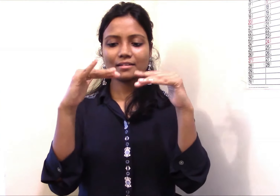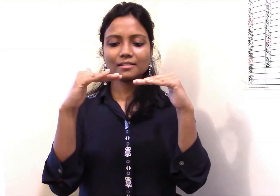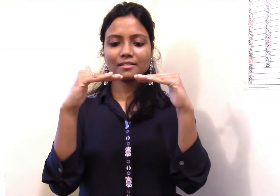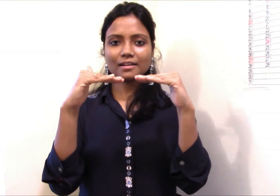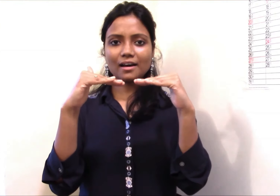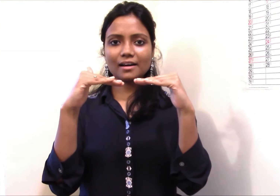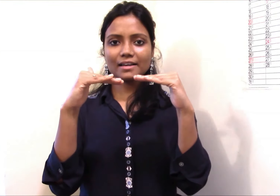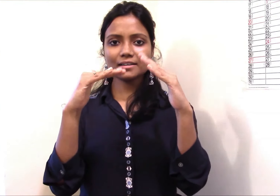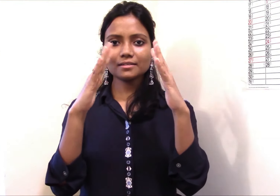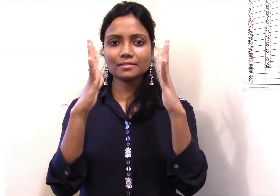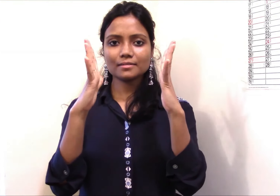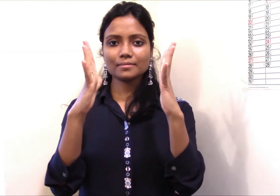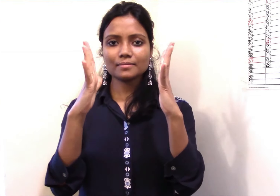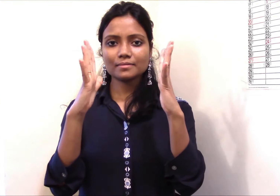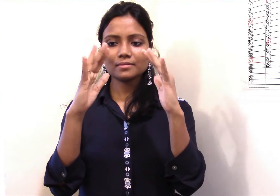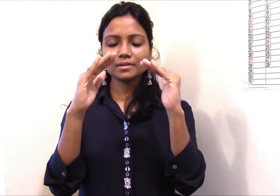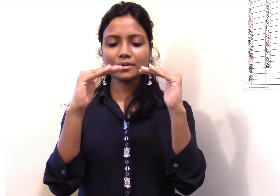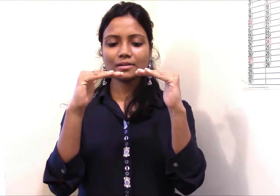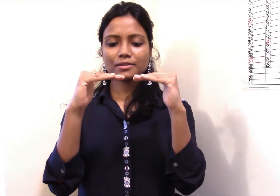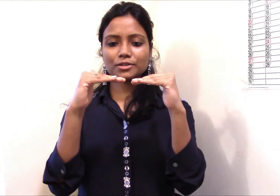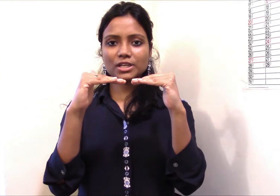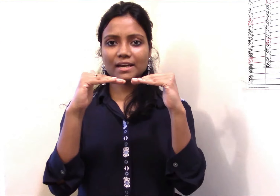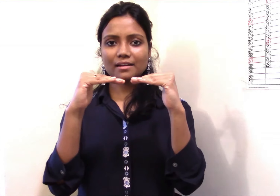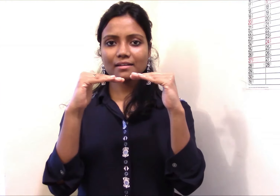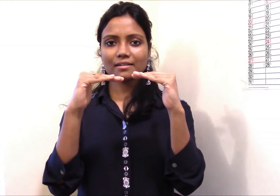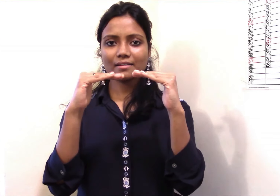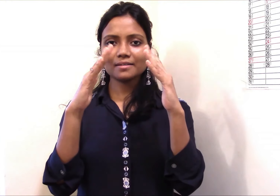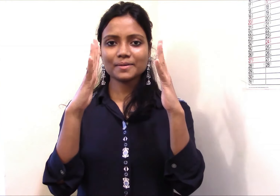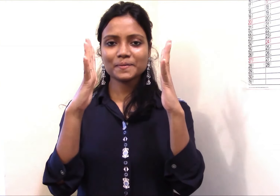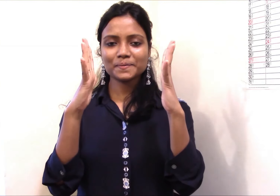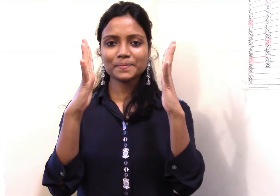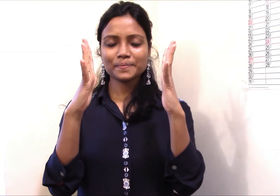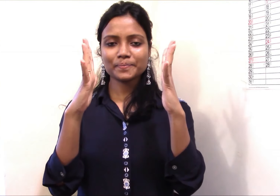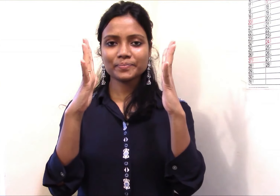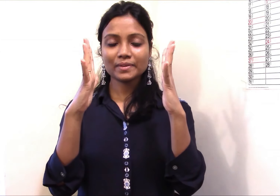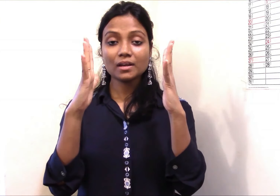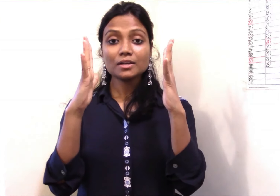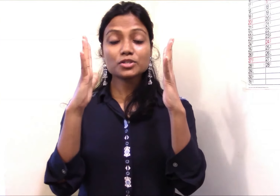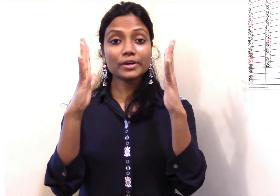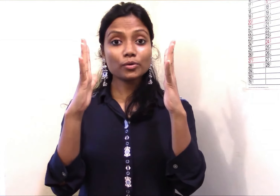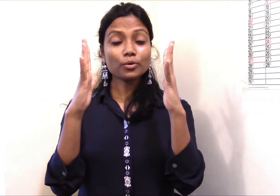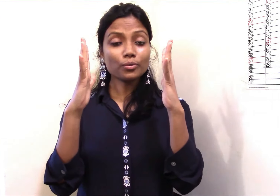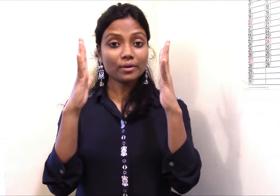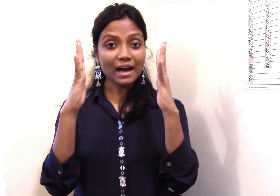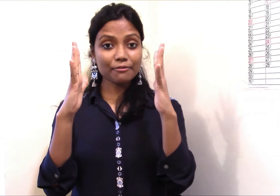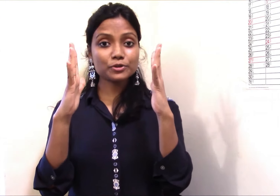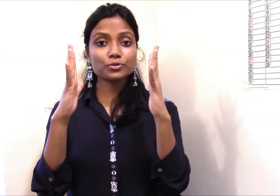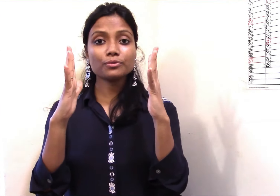Nine. Ten. Ten. Ten. So you have to